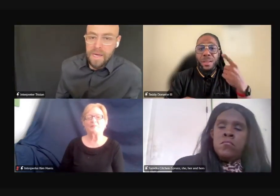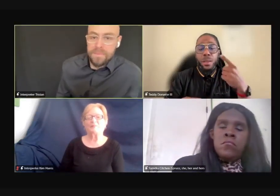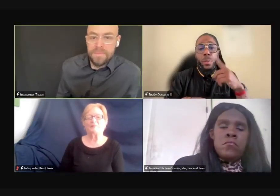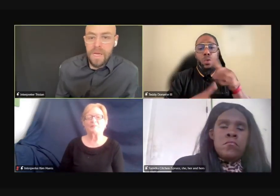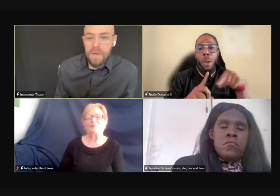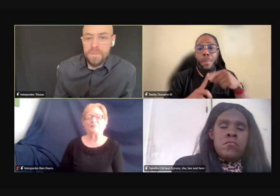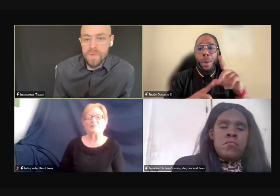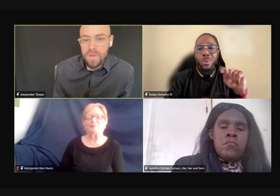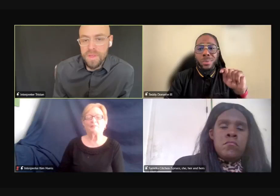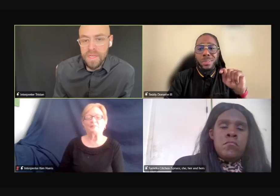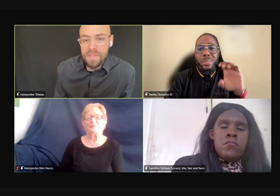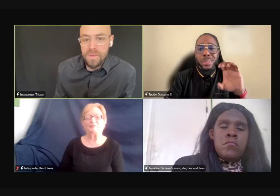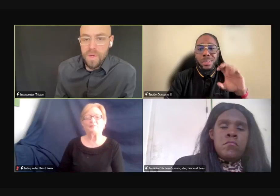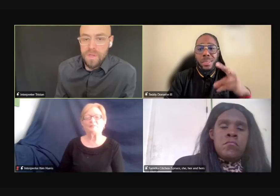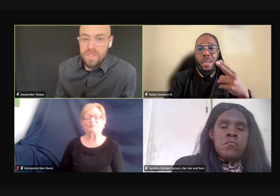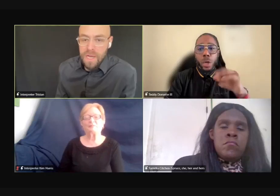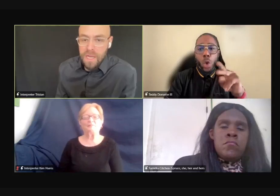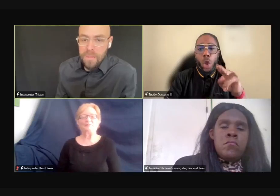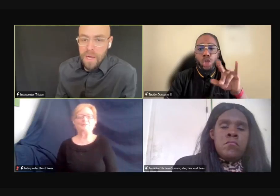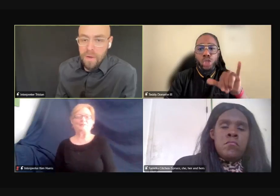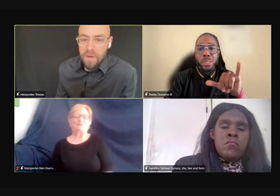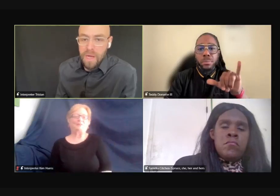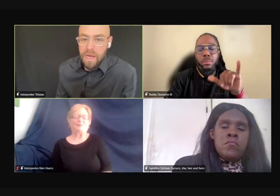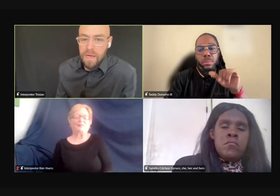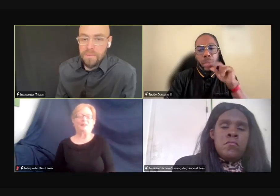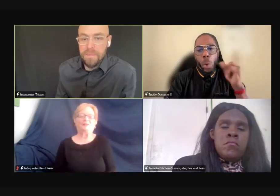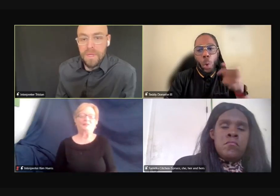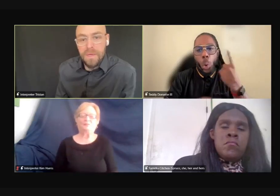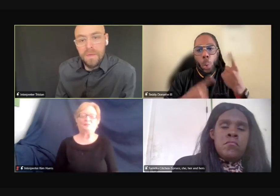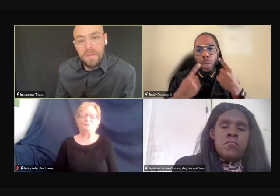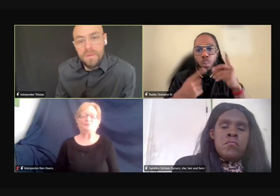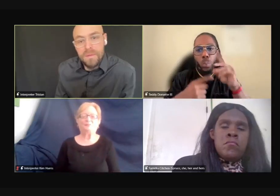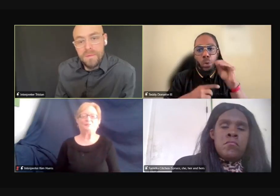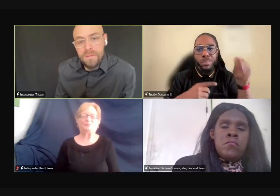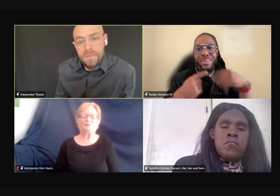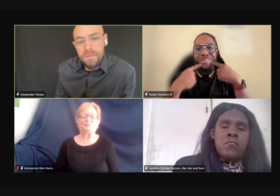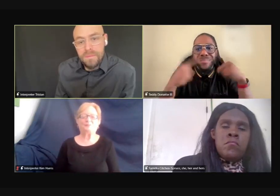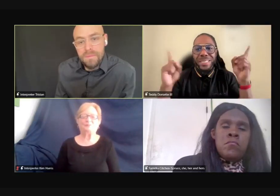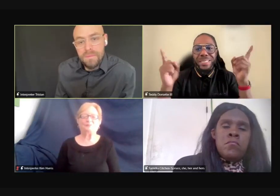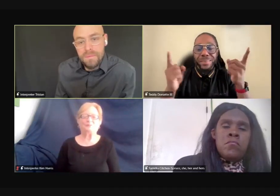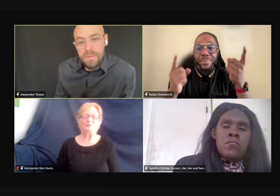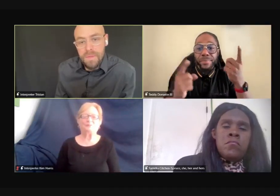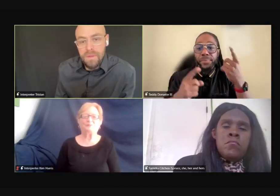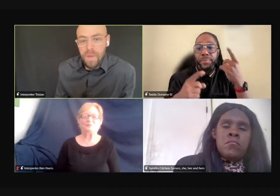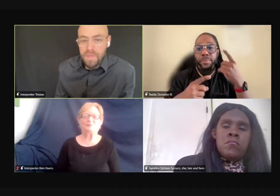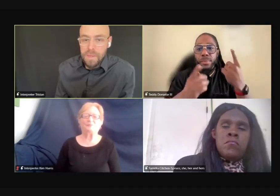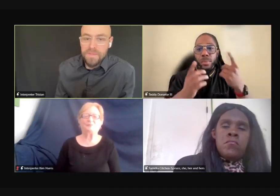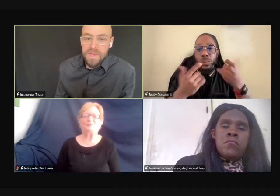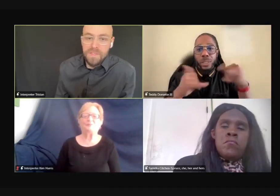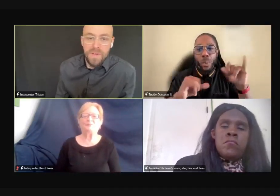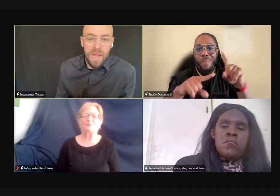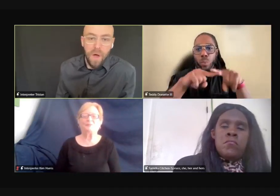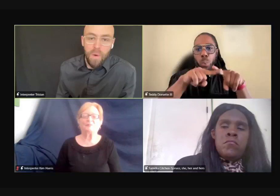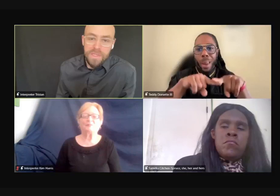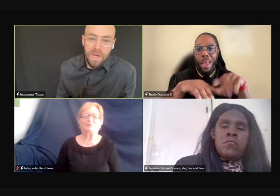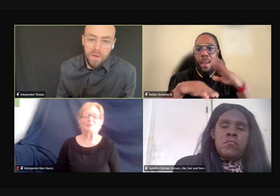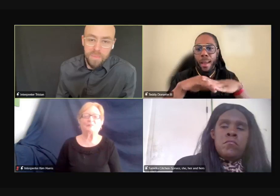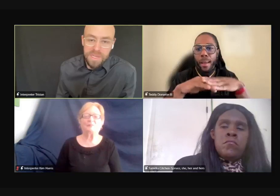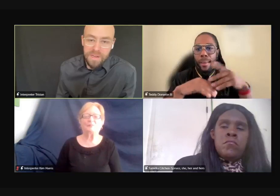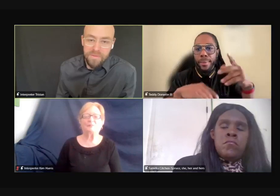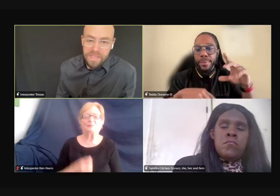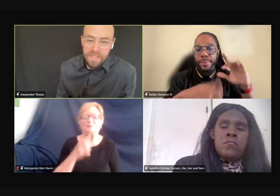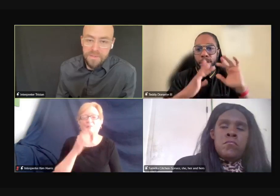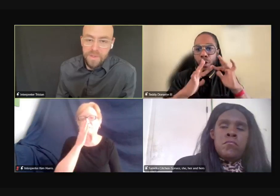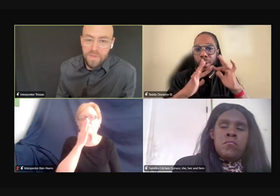Yeah. So, the thing is, when you're talking about those types of things, they're not always